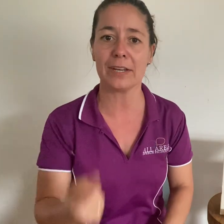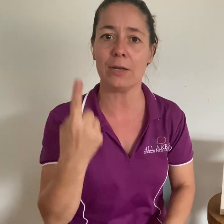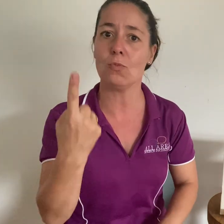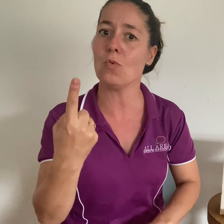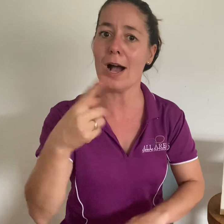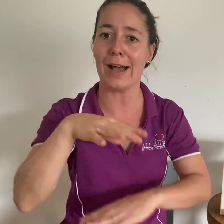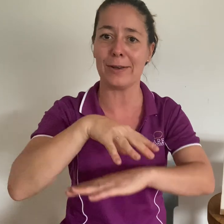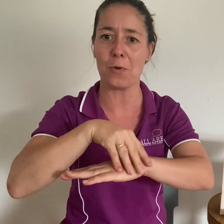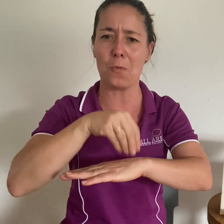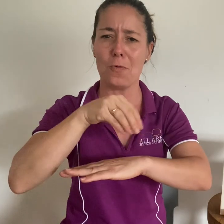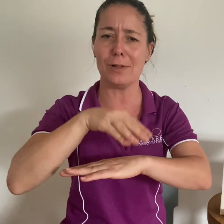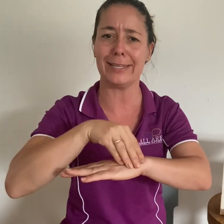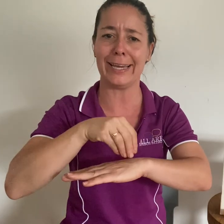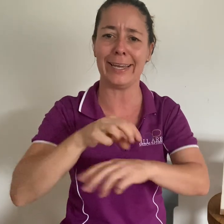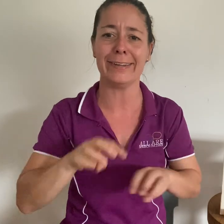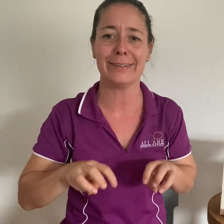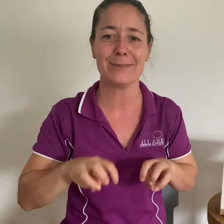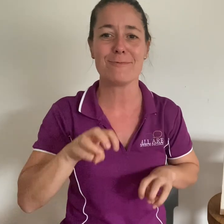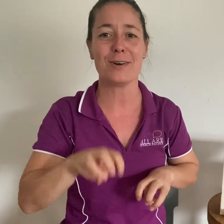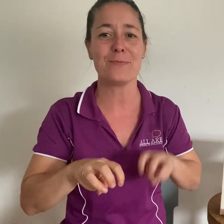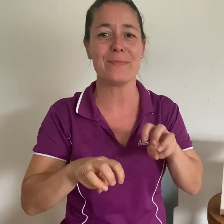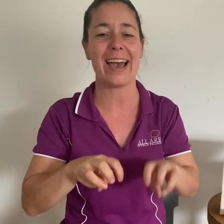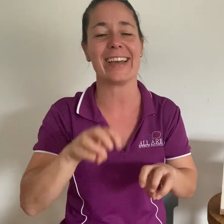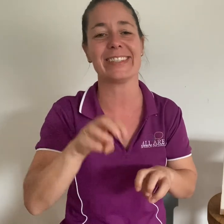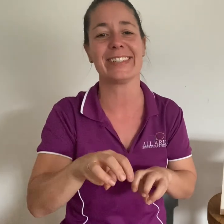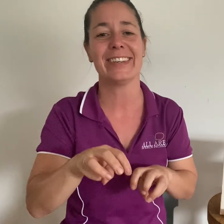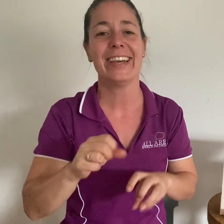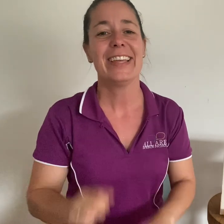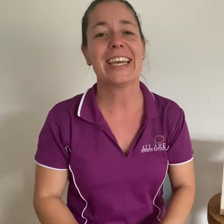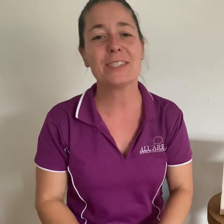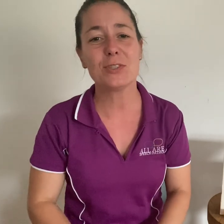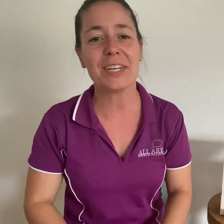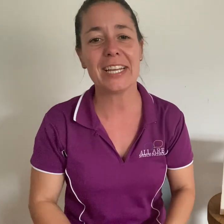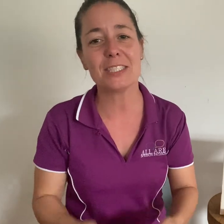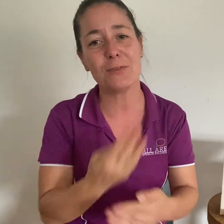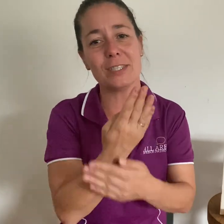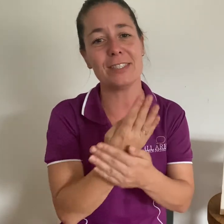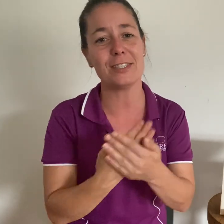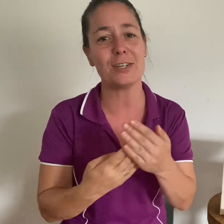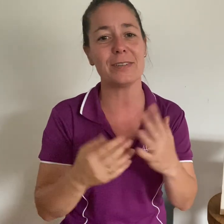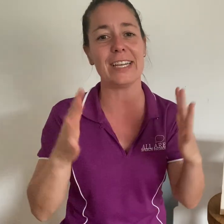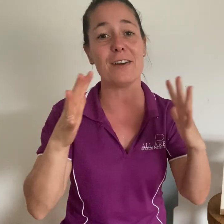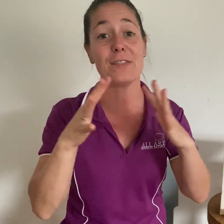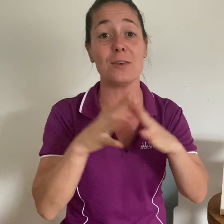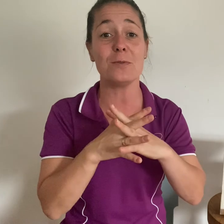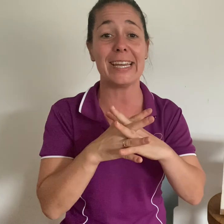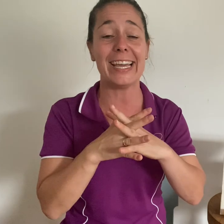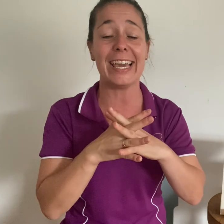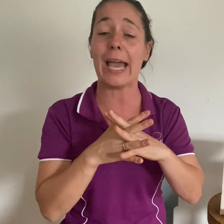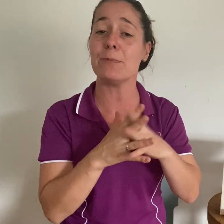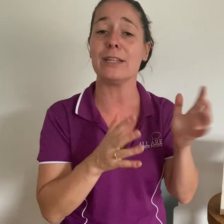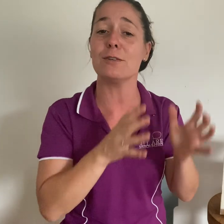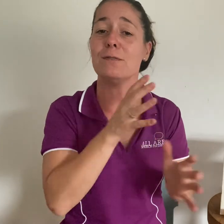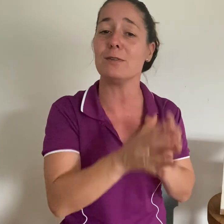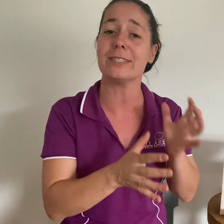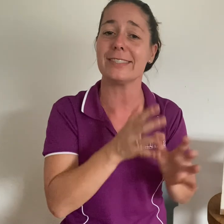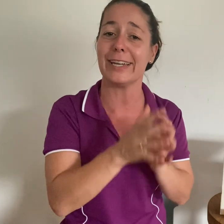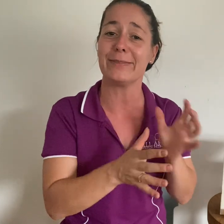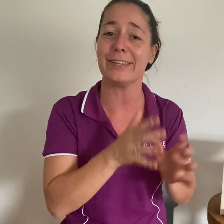1, Woolly Wombat. Thanks for joining us for Story of the Week and we look forward to signing with you